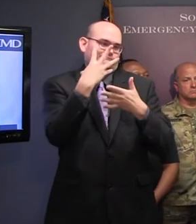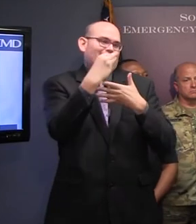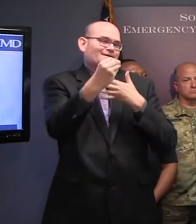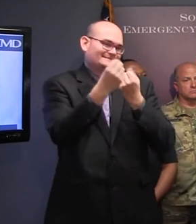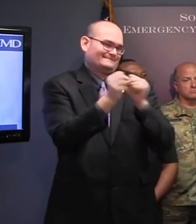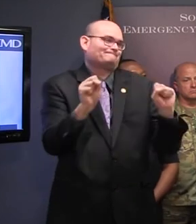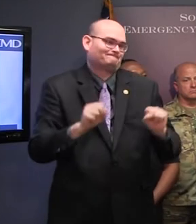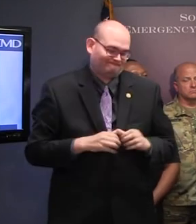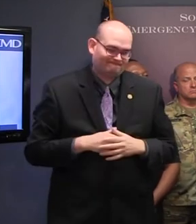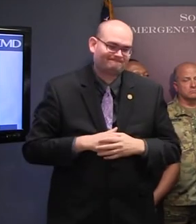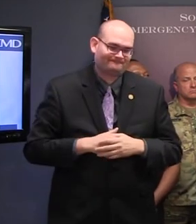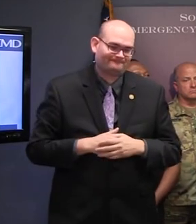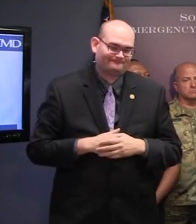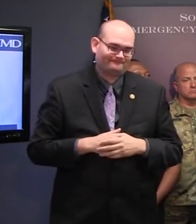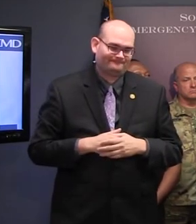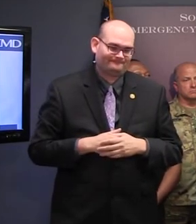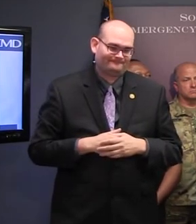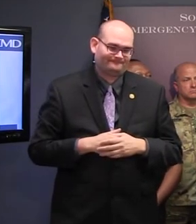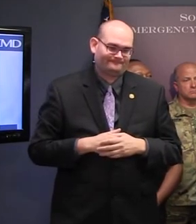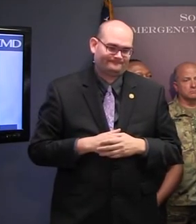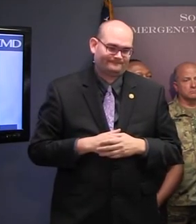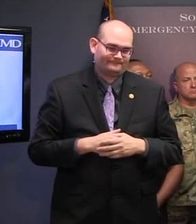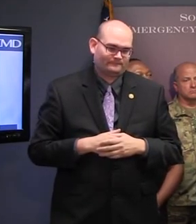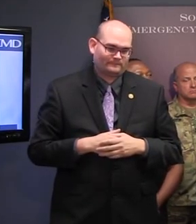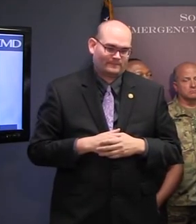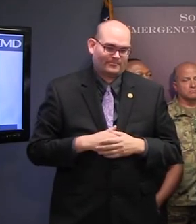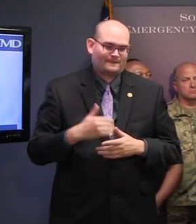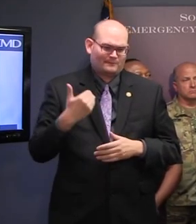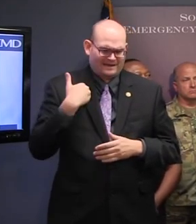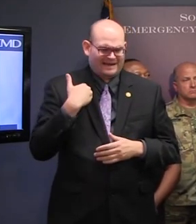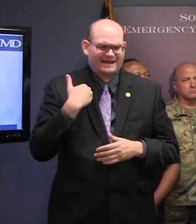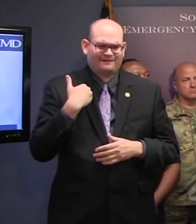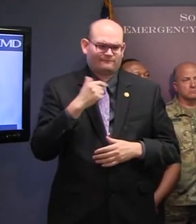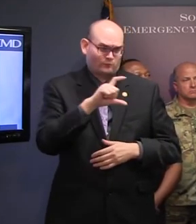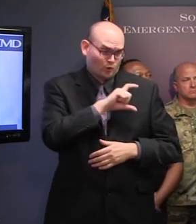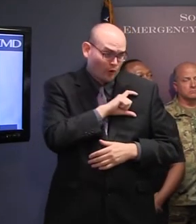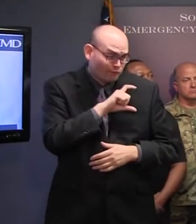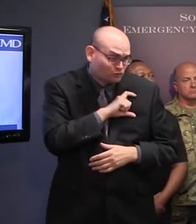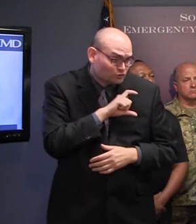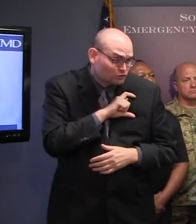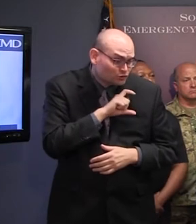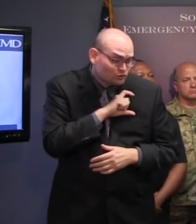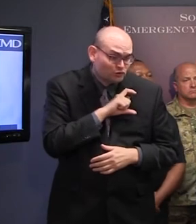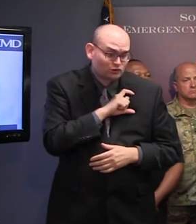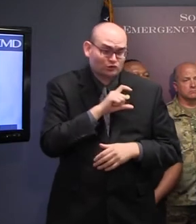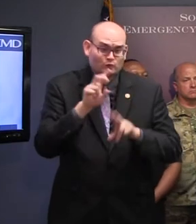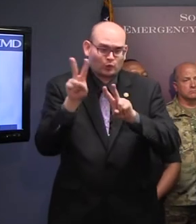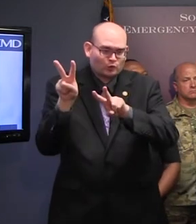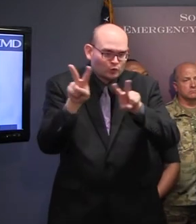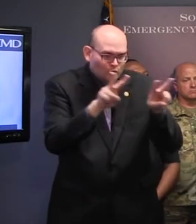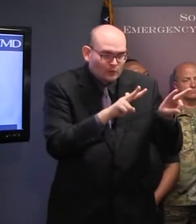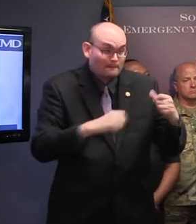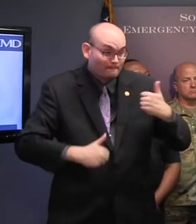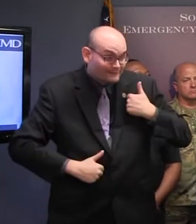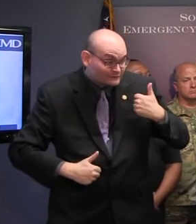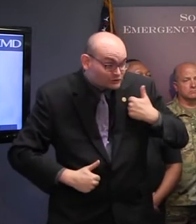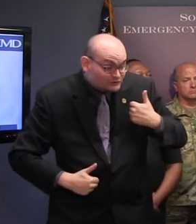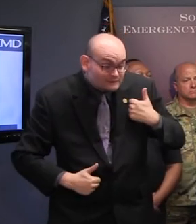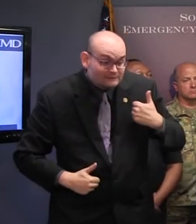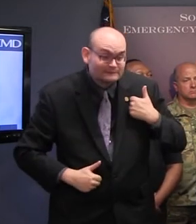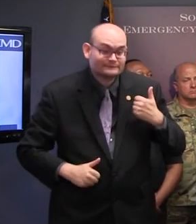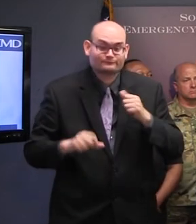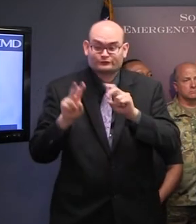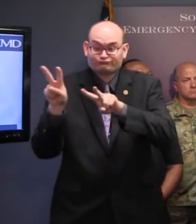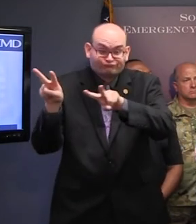and you'll be safe. Because there'll be regular patrol. There'll be officers, military, and law enforcement all up and